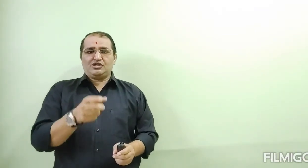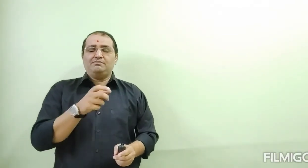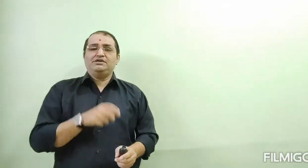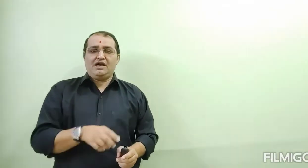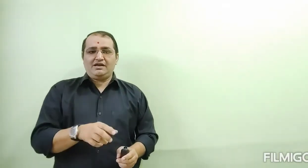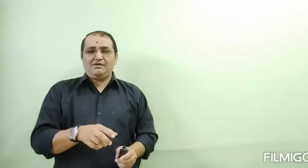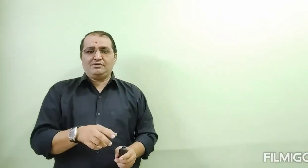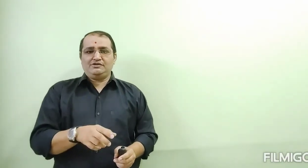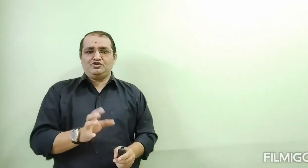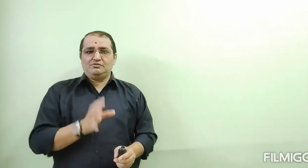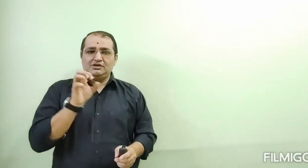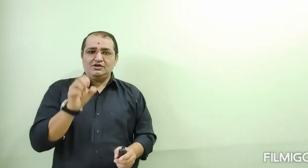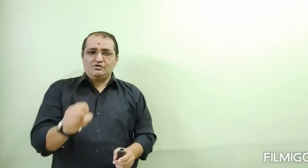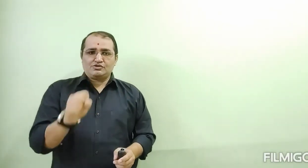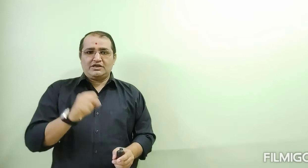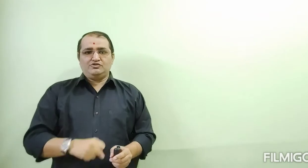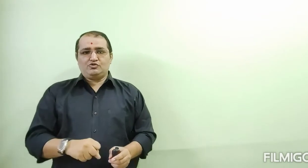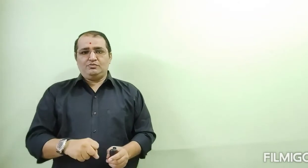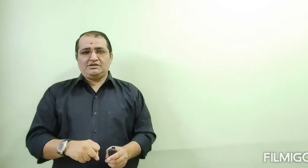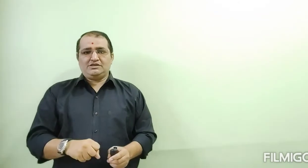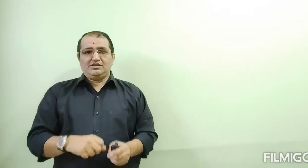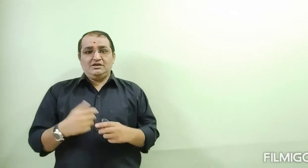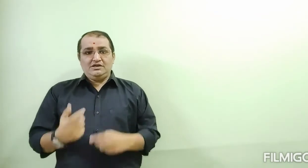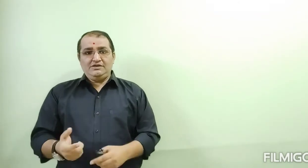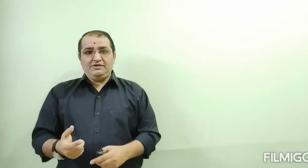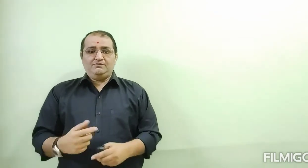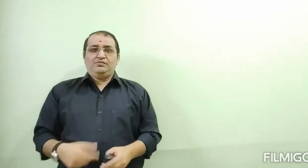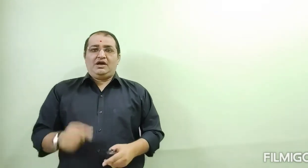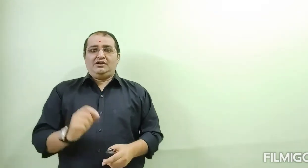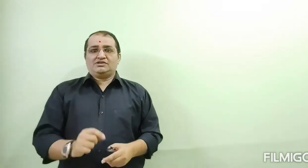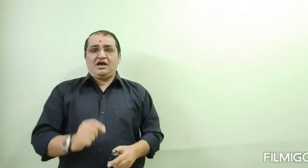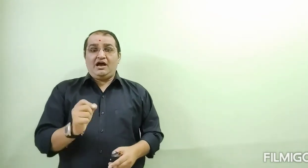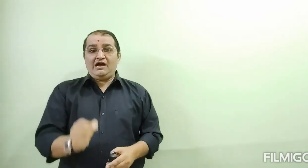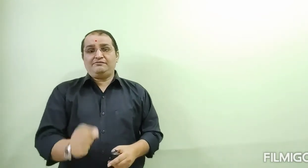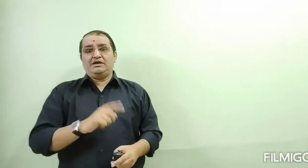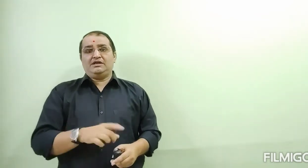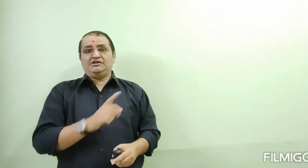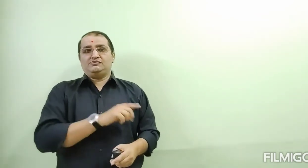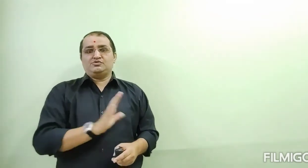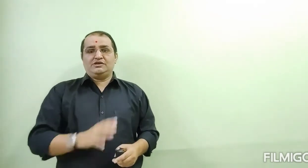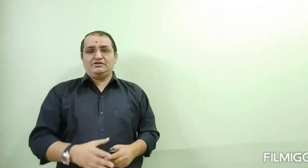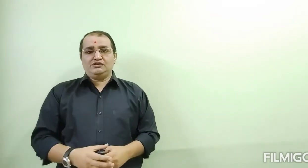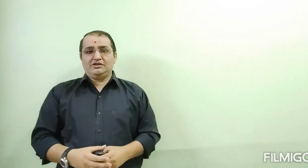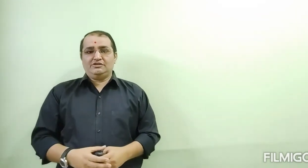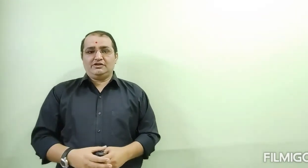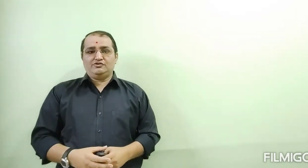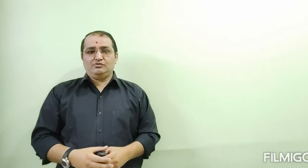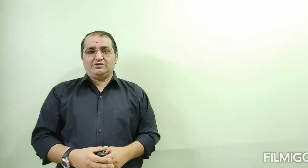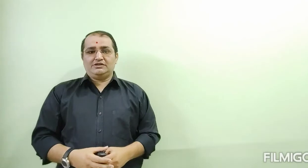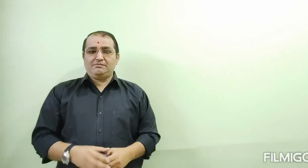Bihar naam ka region bhi uske control mein aata tha. Even aaj ka half Bangladesh bhi uske region ke in the control mein aata tha. But